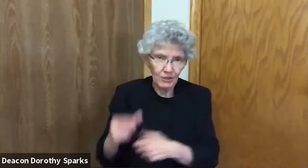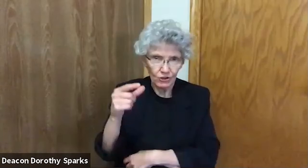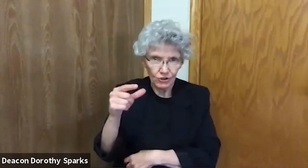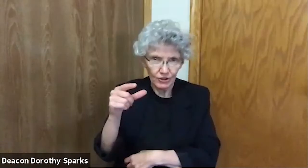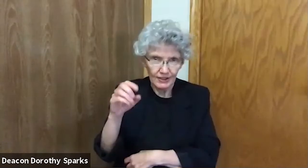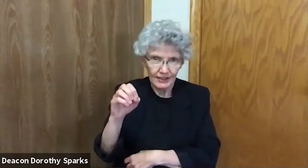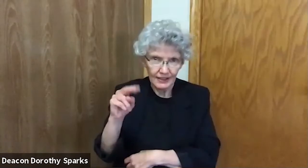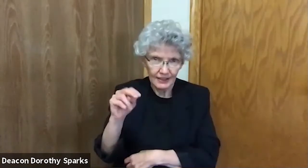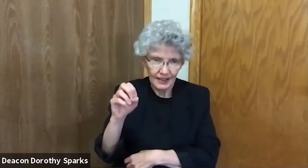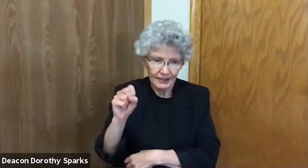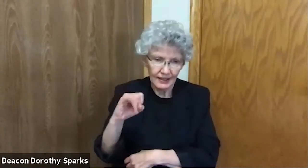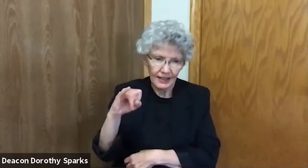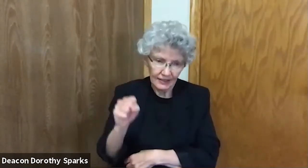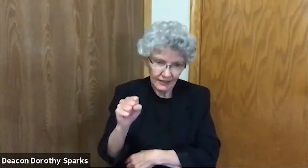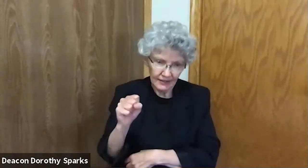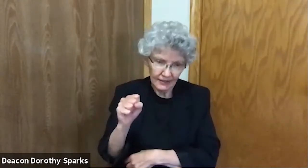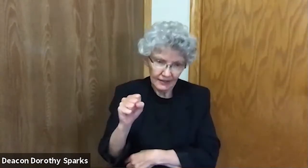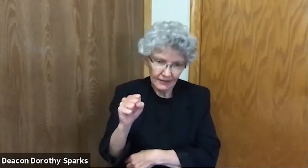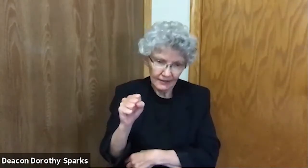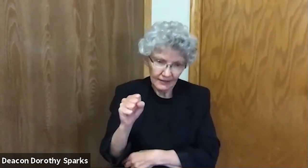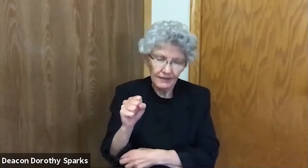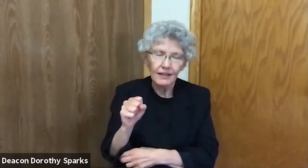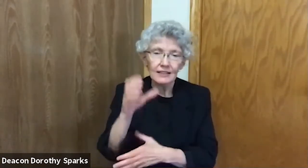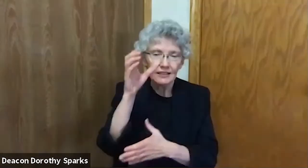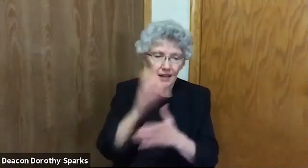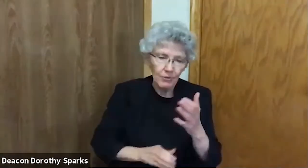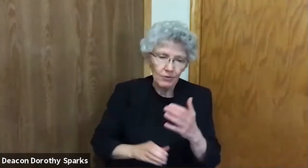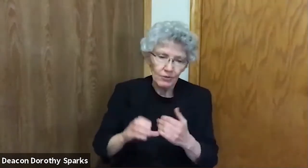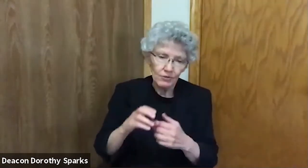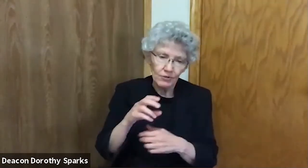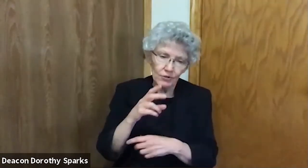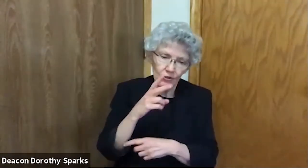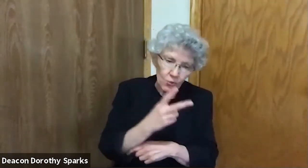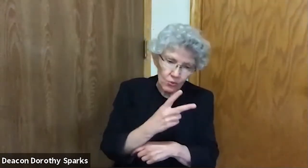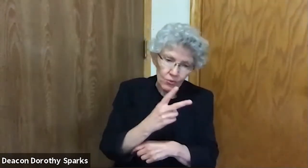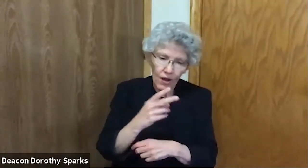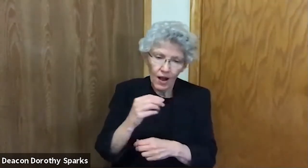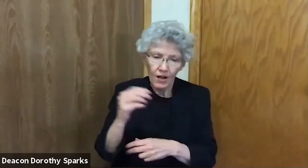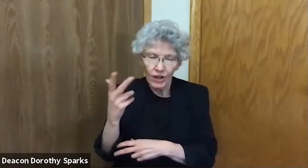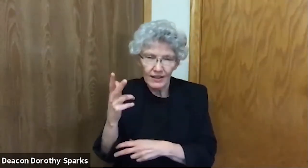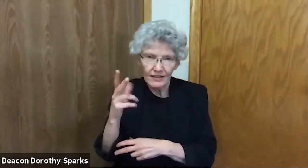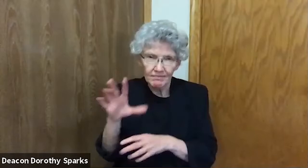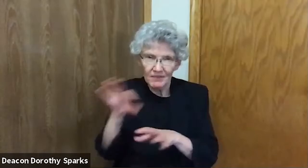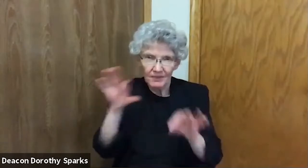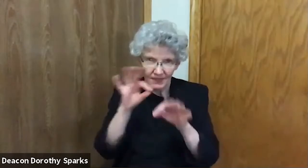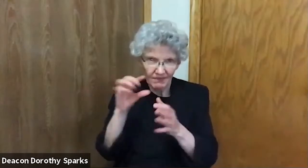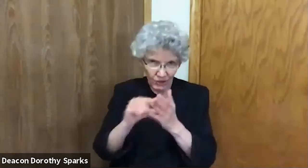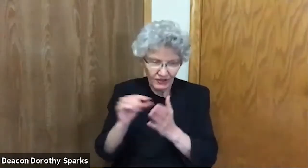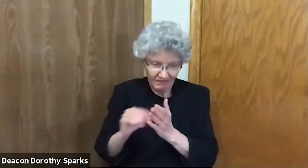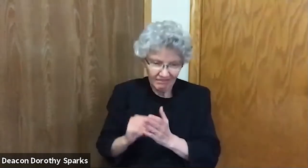Today's Bible lesson is from Genesis chapter 2 and 3.